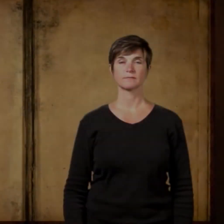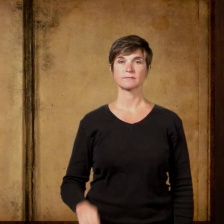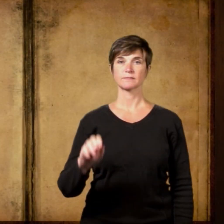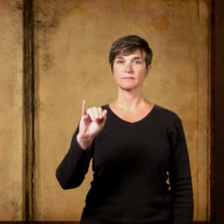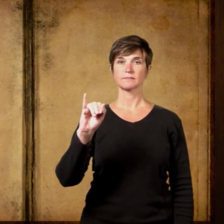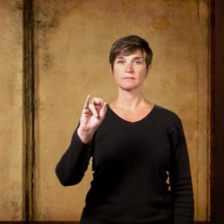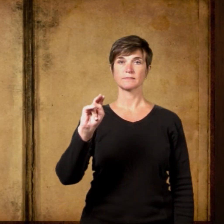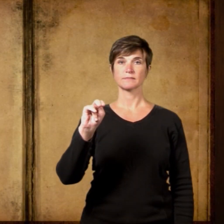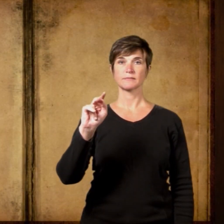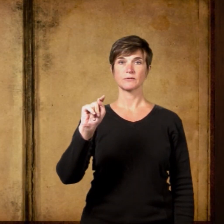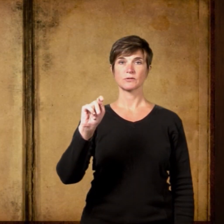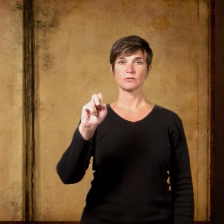interminably